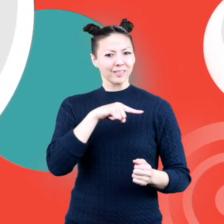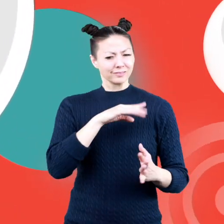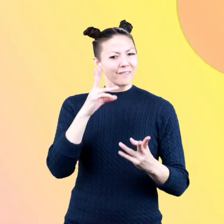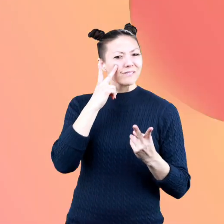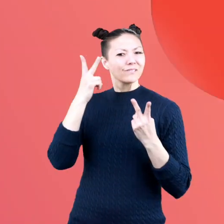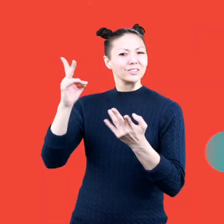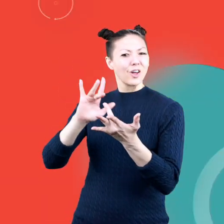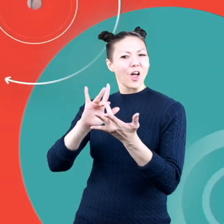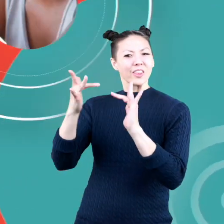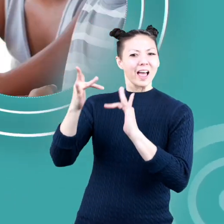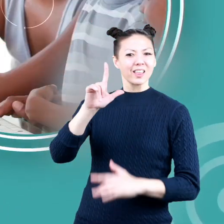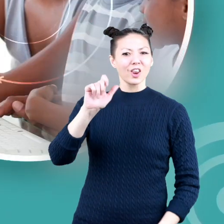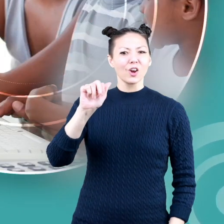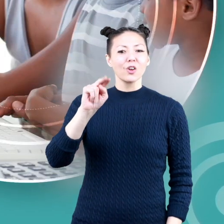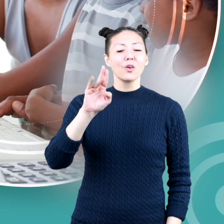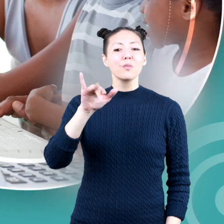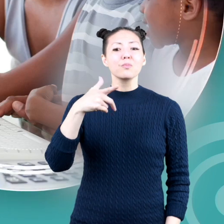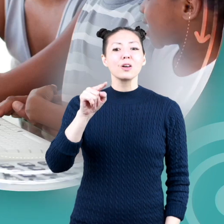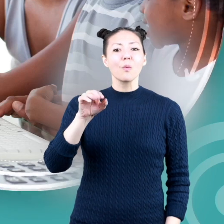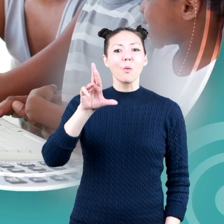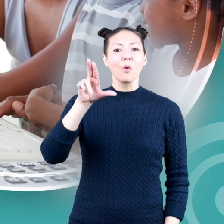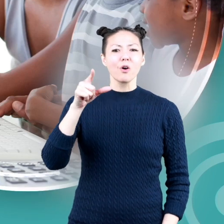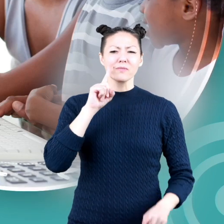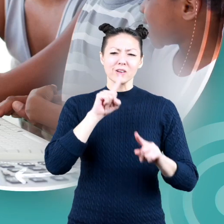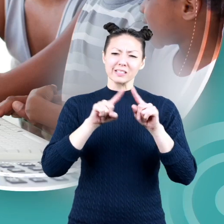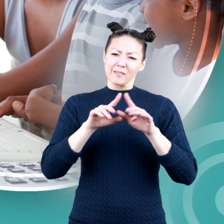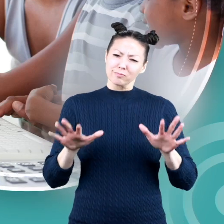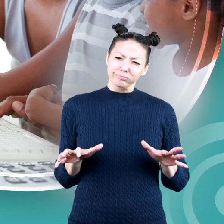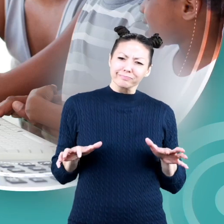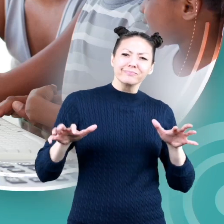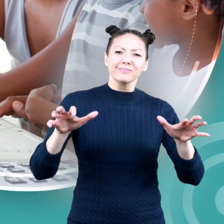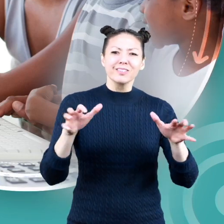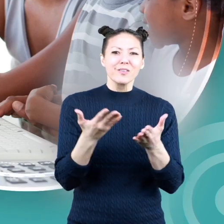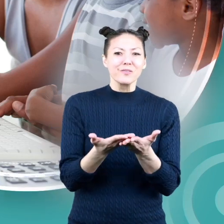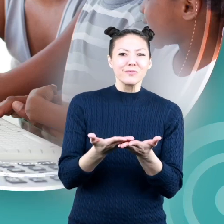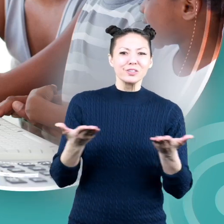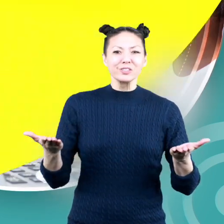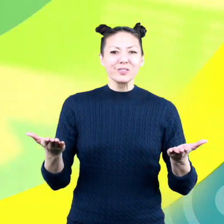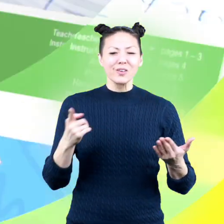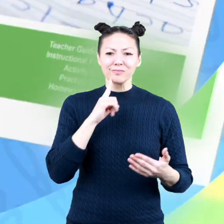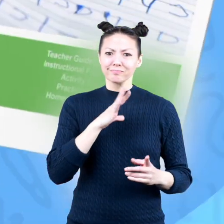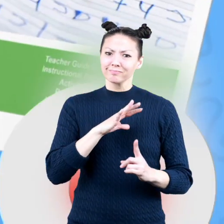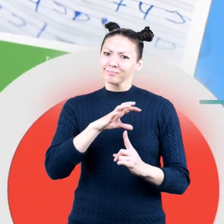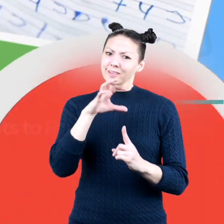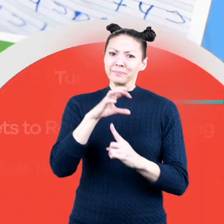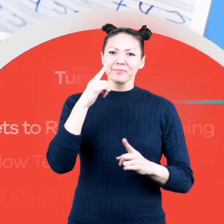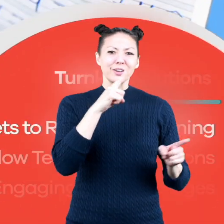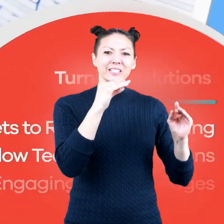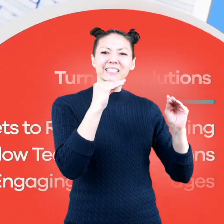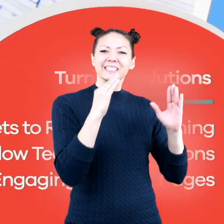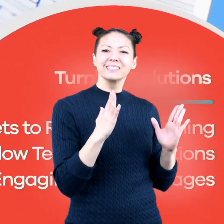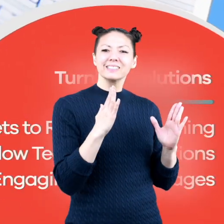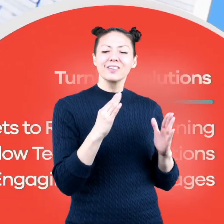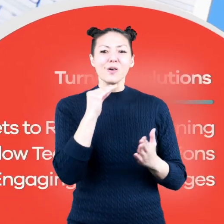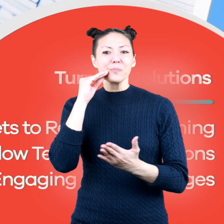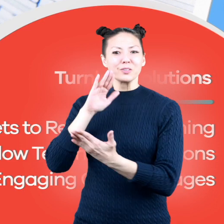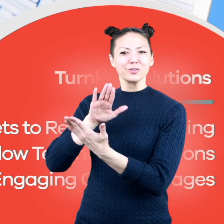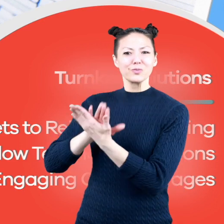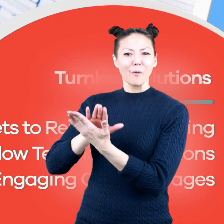us at learnbright.org for thousands of free resources and turnkey solutions for teachers and